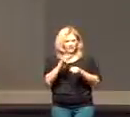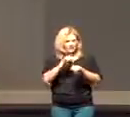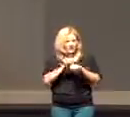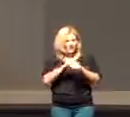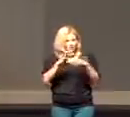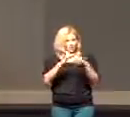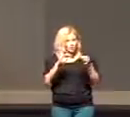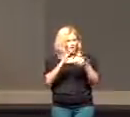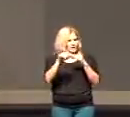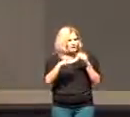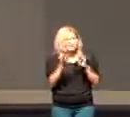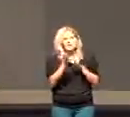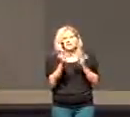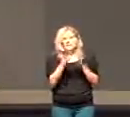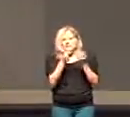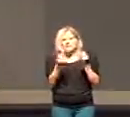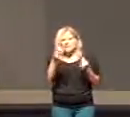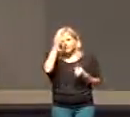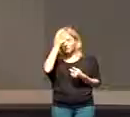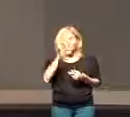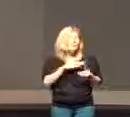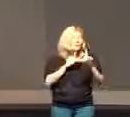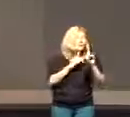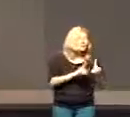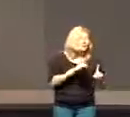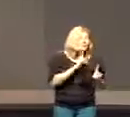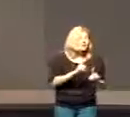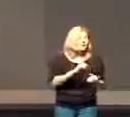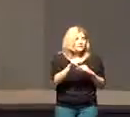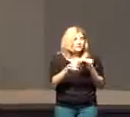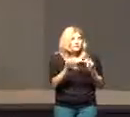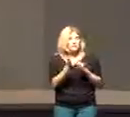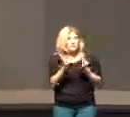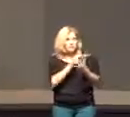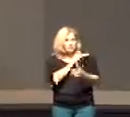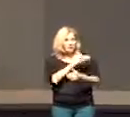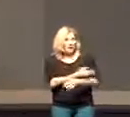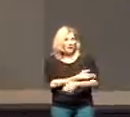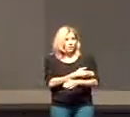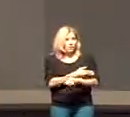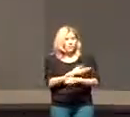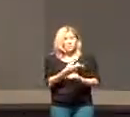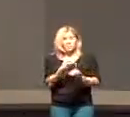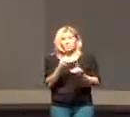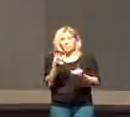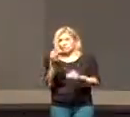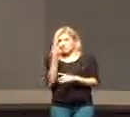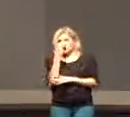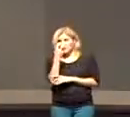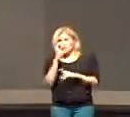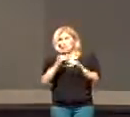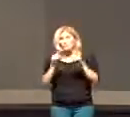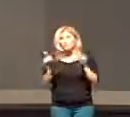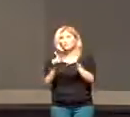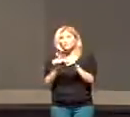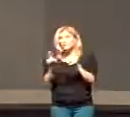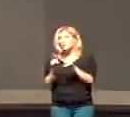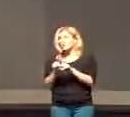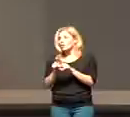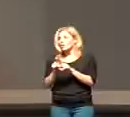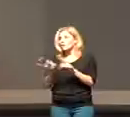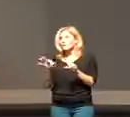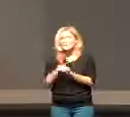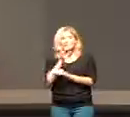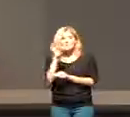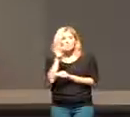about Jesus healing a man, though it is. It is about Jesus' power over blindness. But there's also a